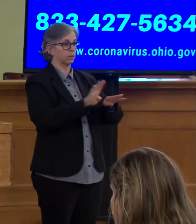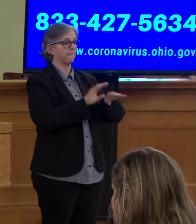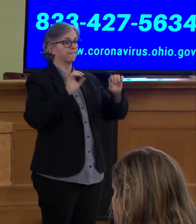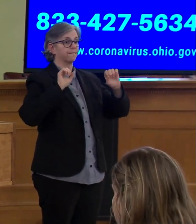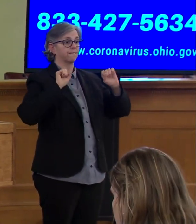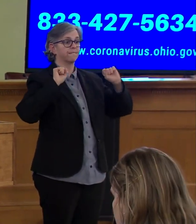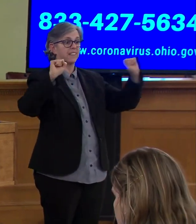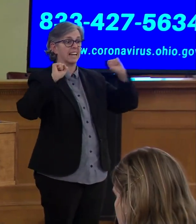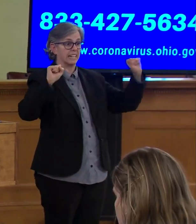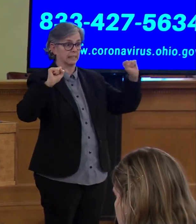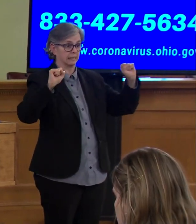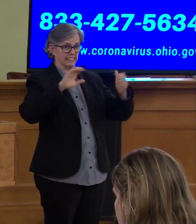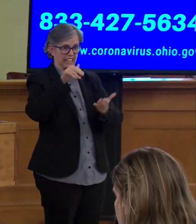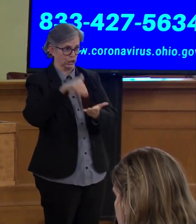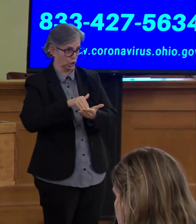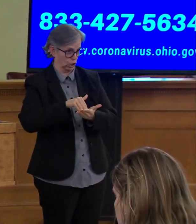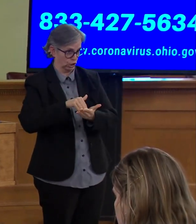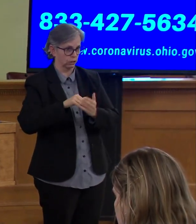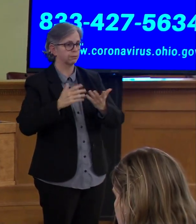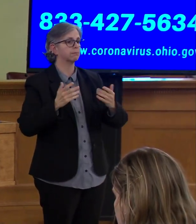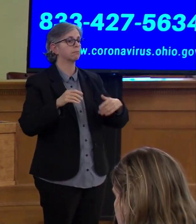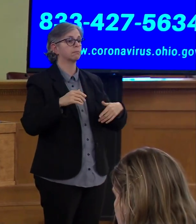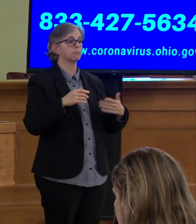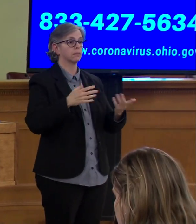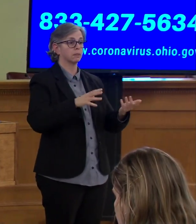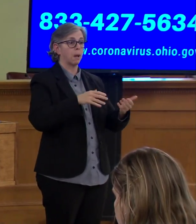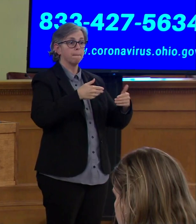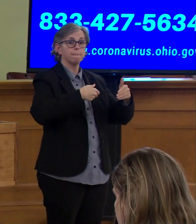gyms, bowling alleys,